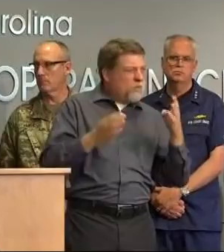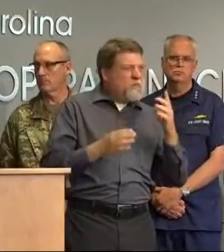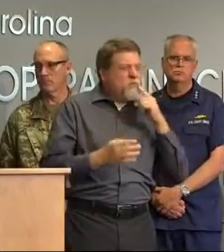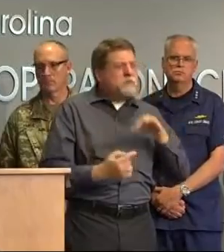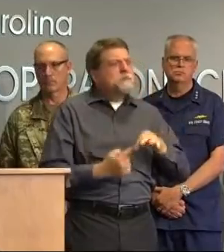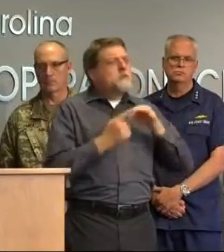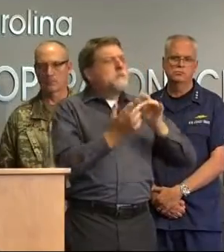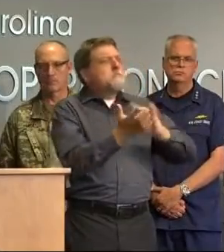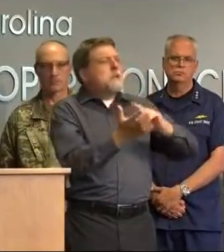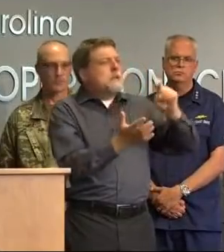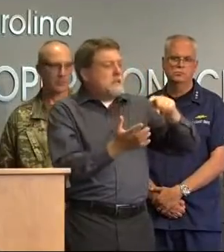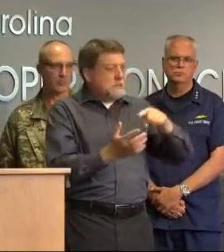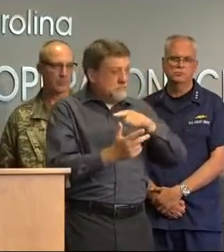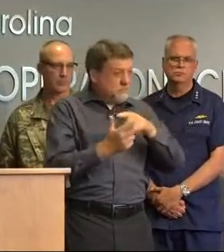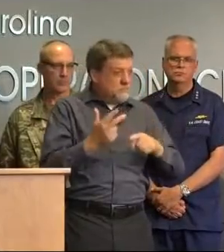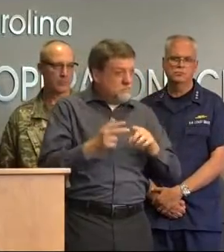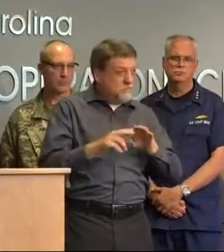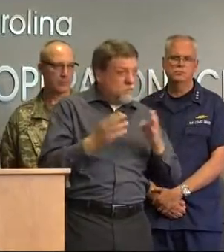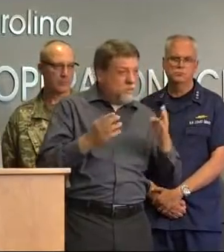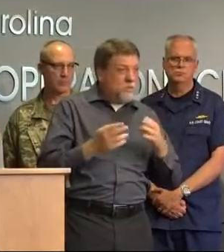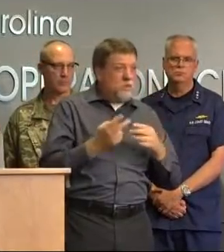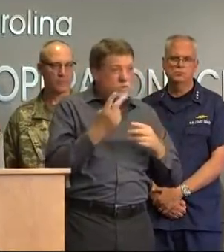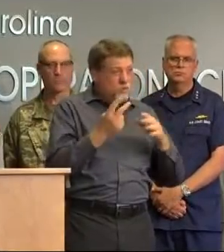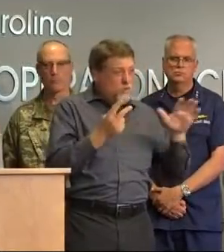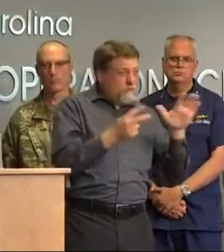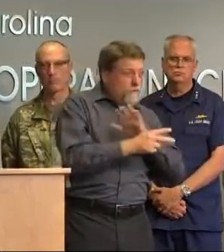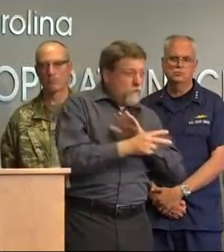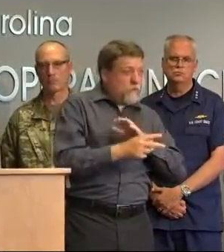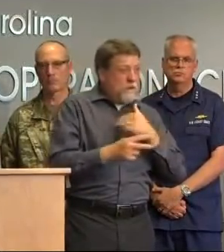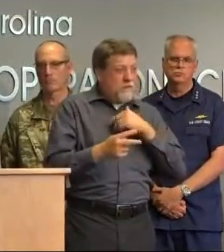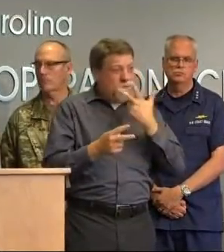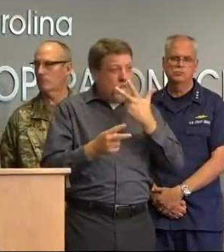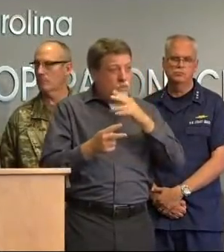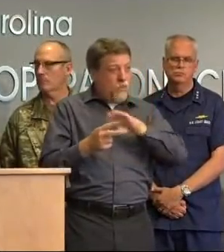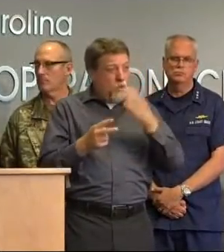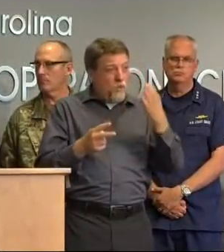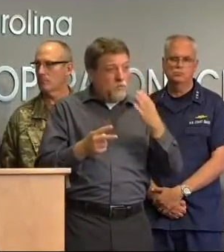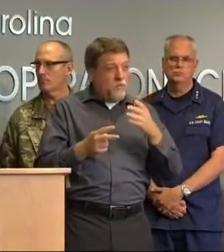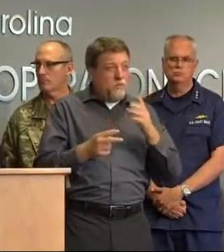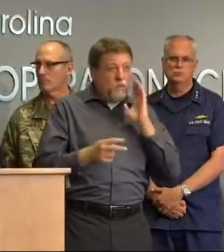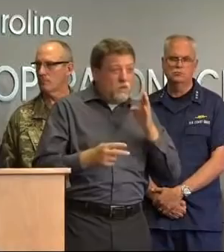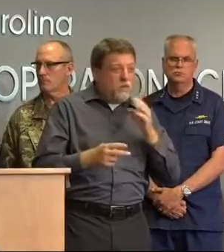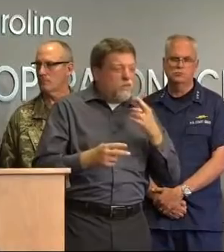how would they do and i understand two of maybe full is there a third operation